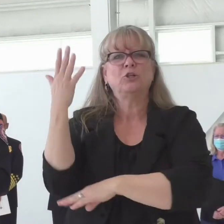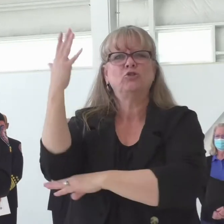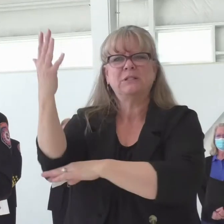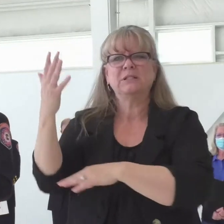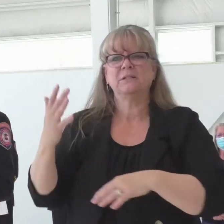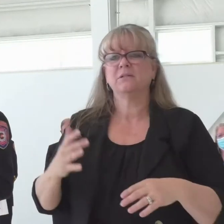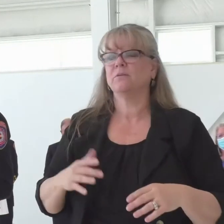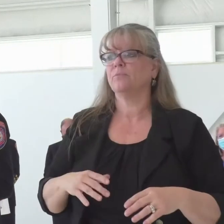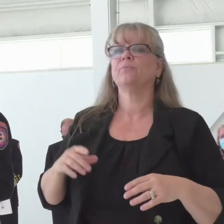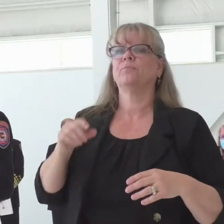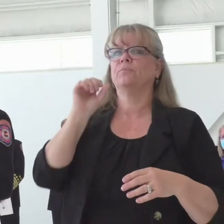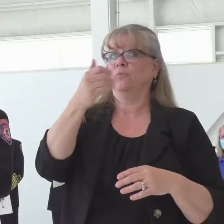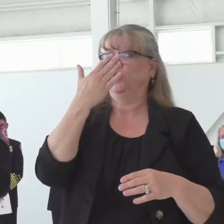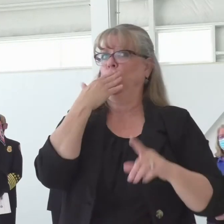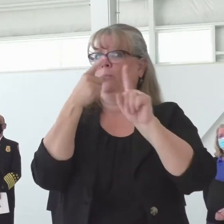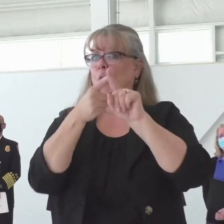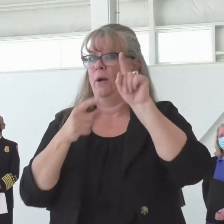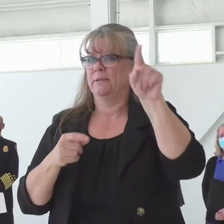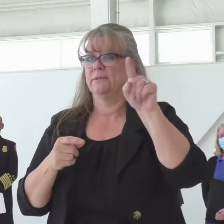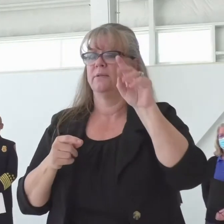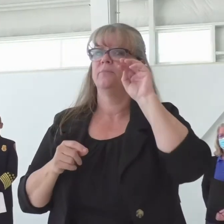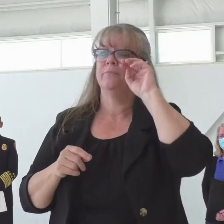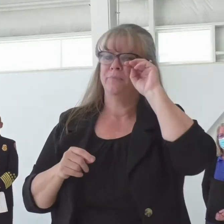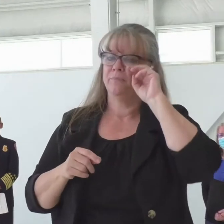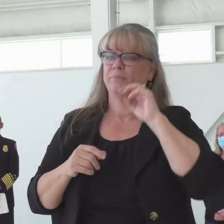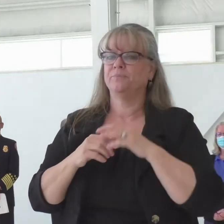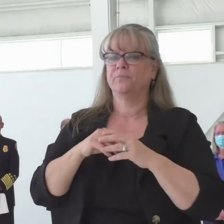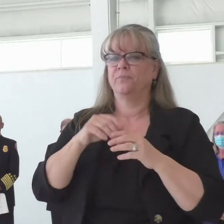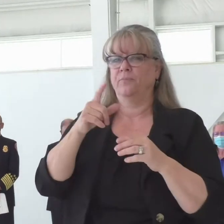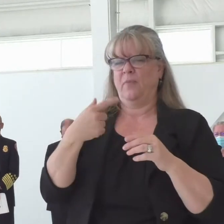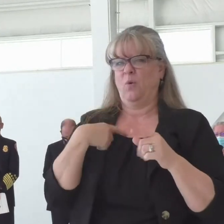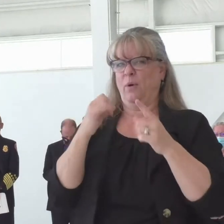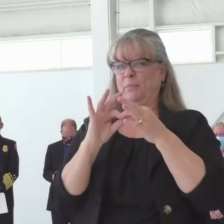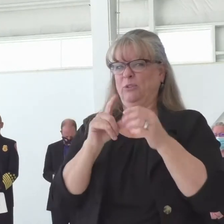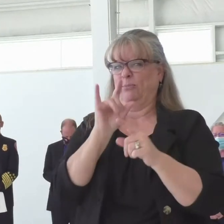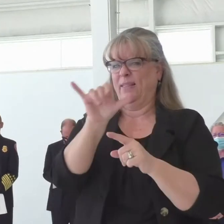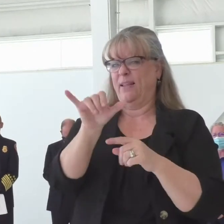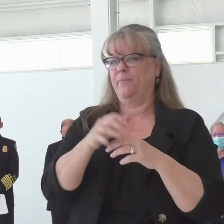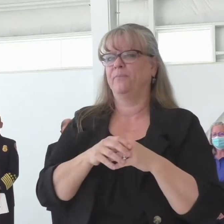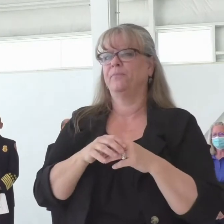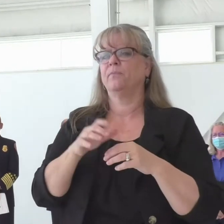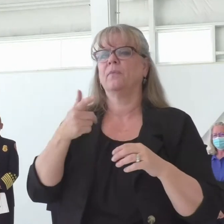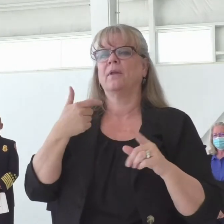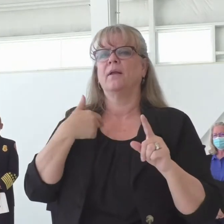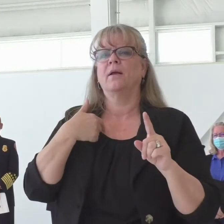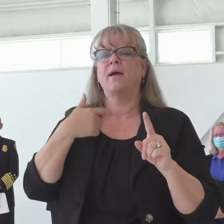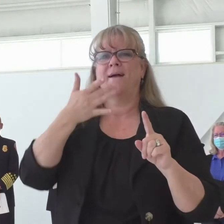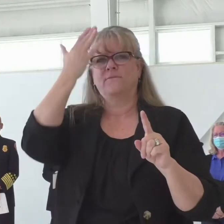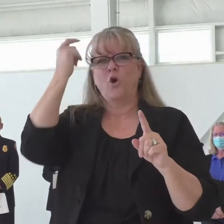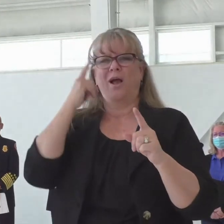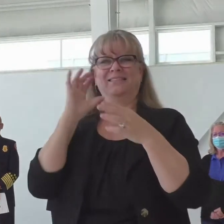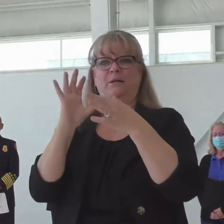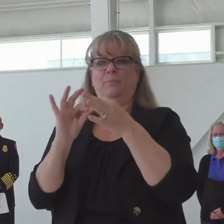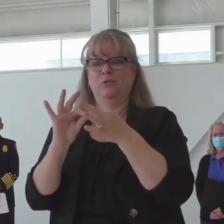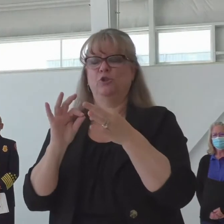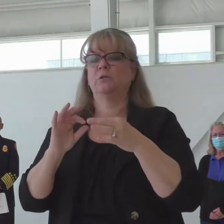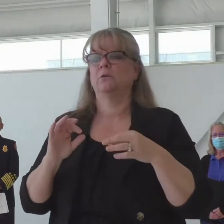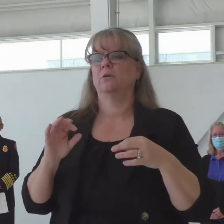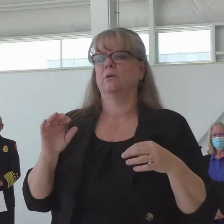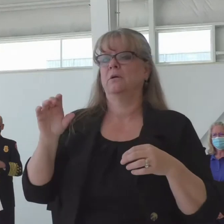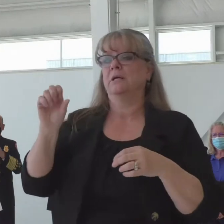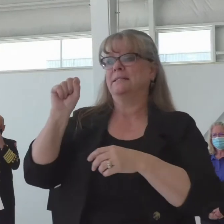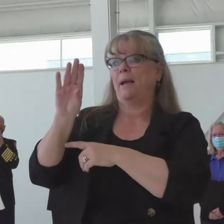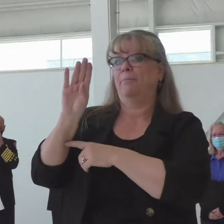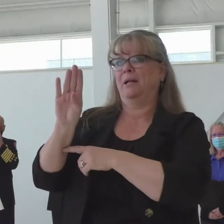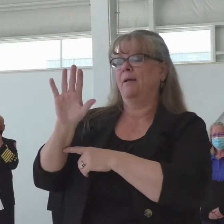say a little plug before I go on. One of the things I failed to mention, and I apologize to Director Lester when I was here, is Senate Bill 54, which